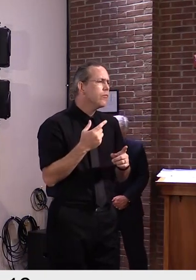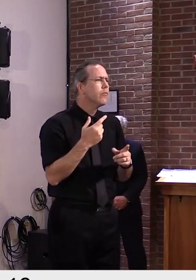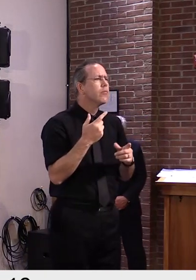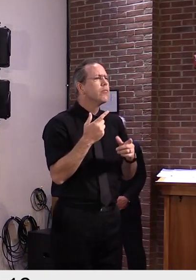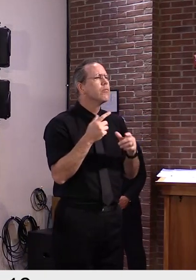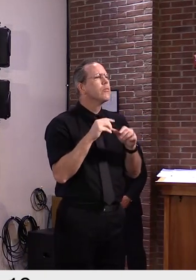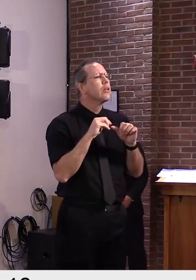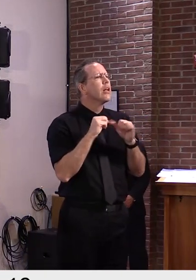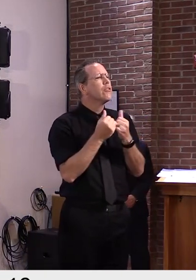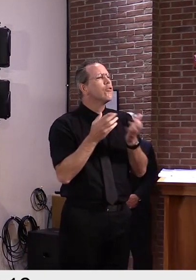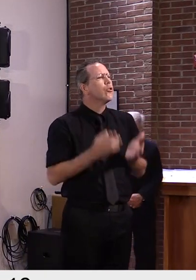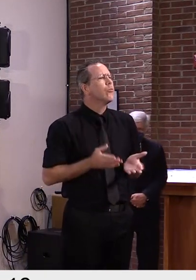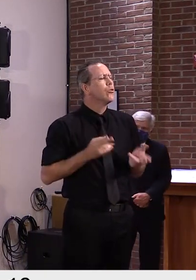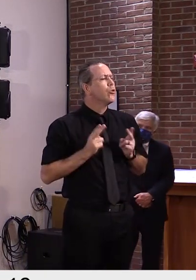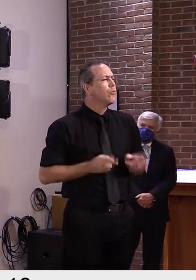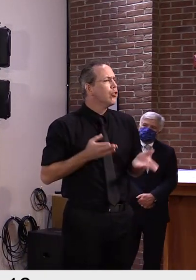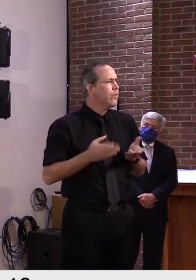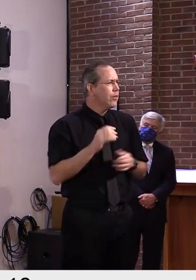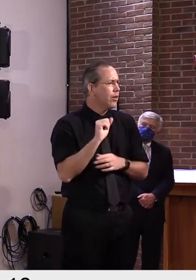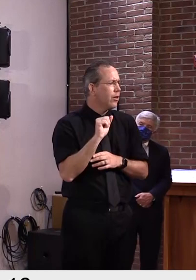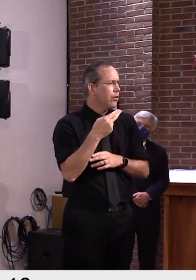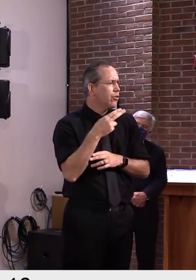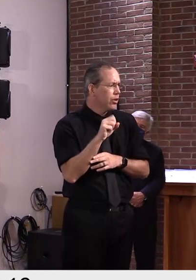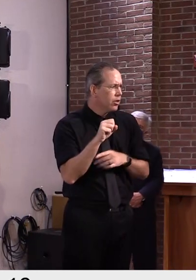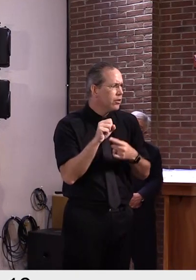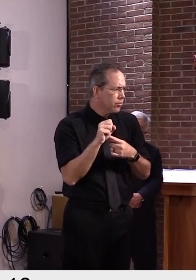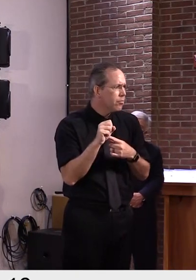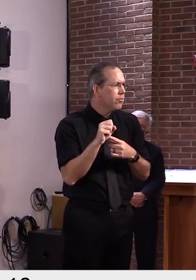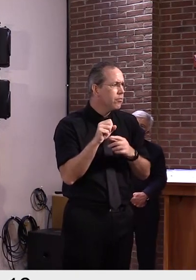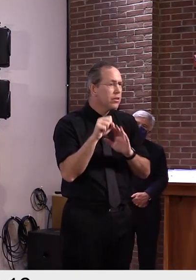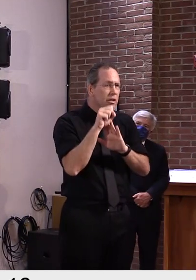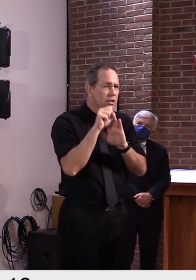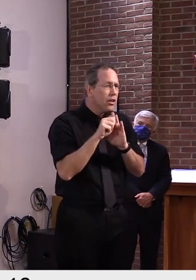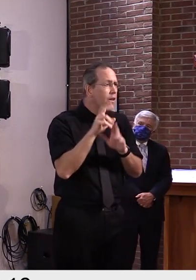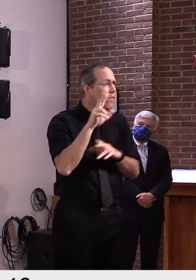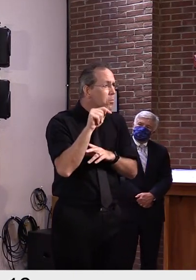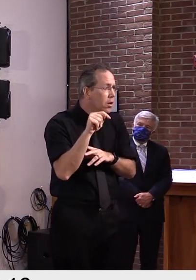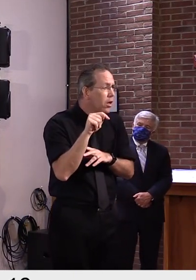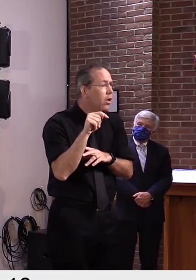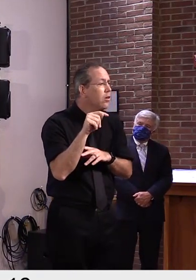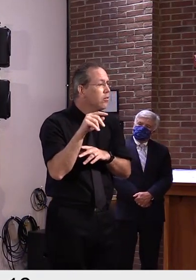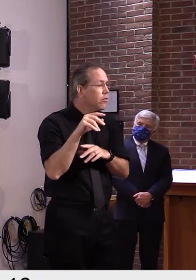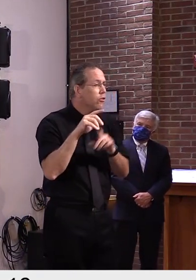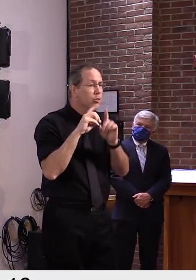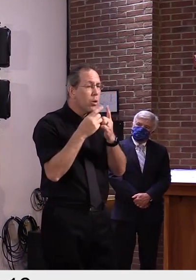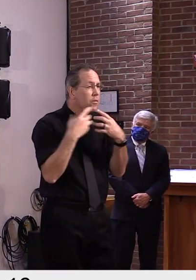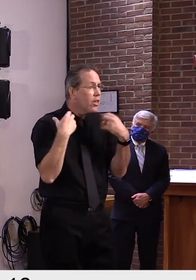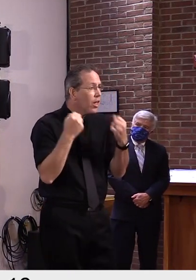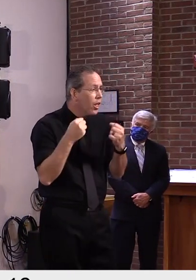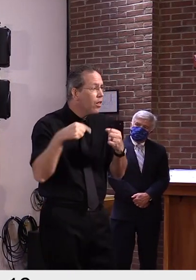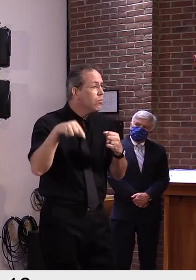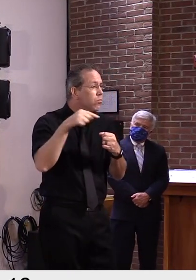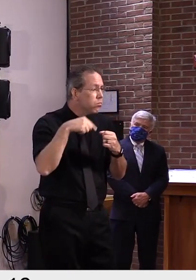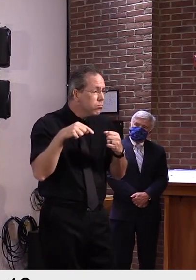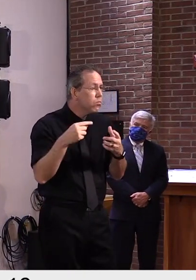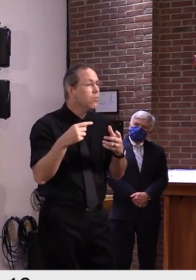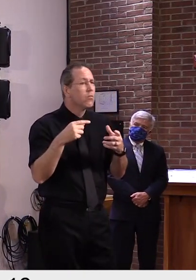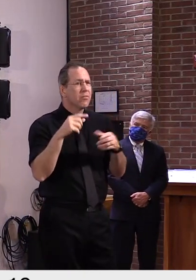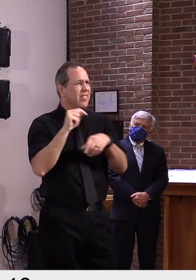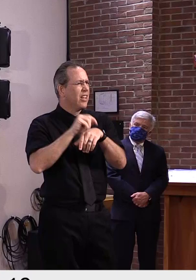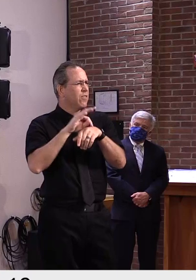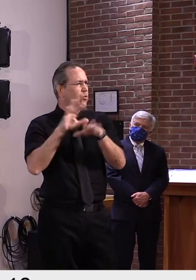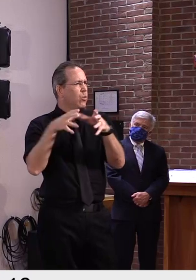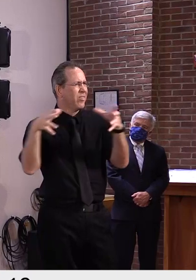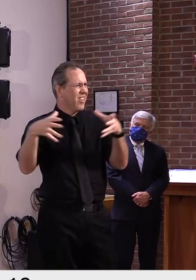uh, state government task force addressing all of the necessary issues, many of which have to do